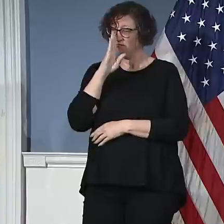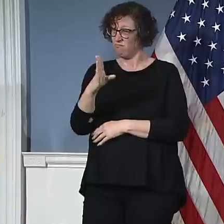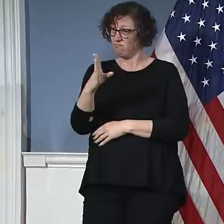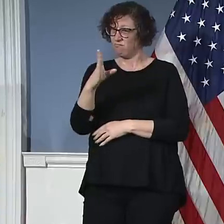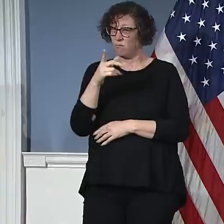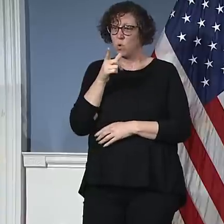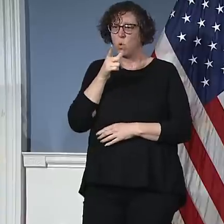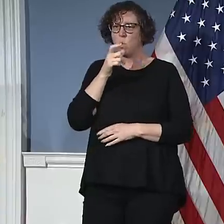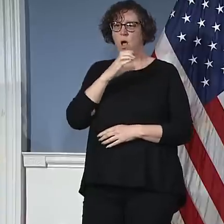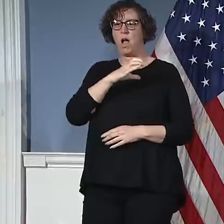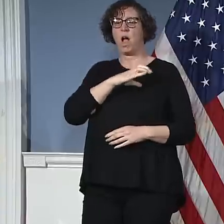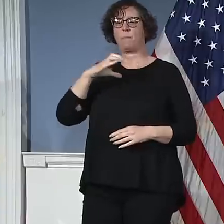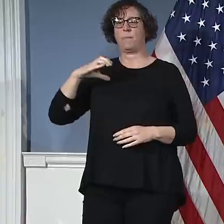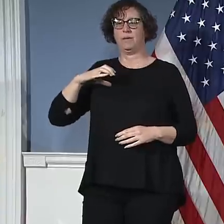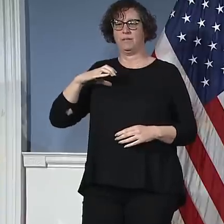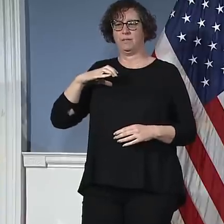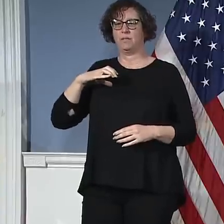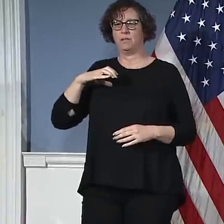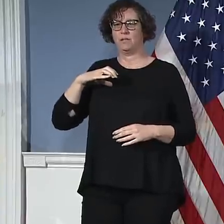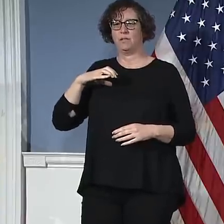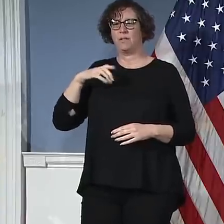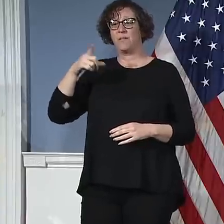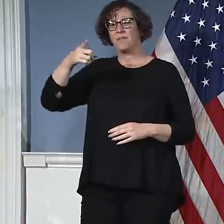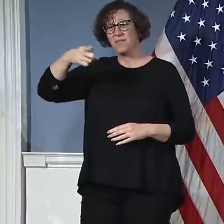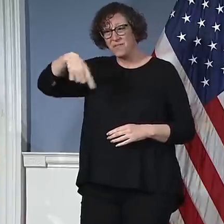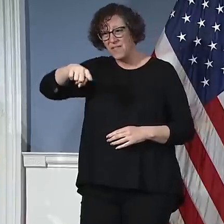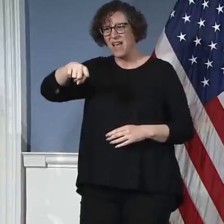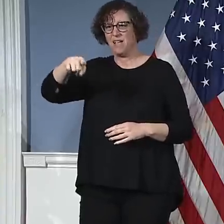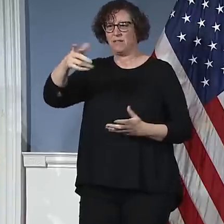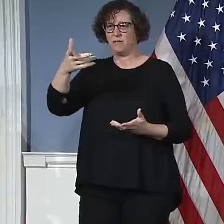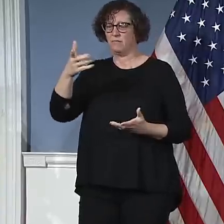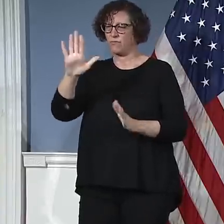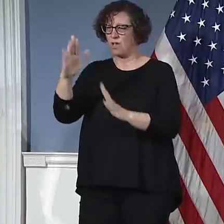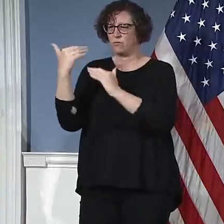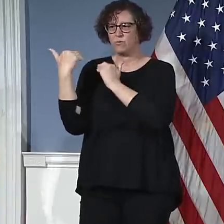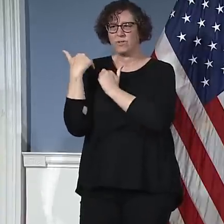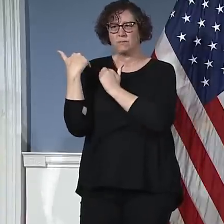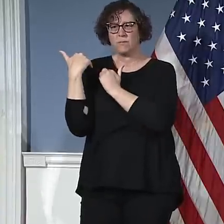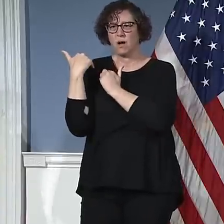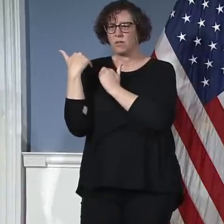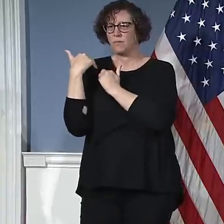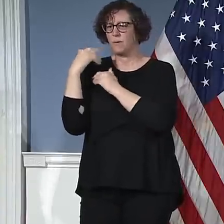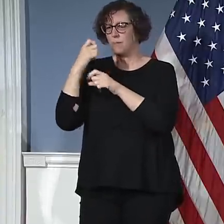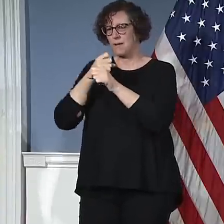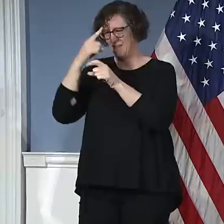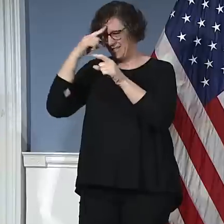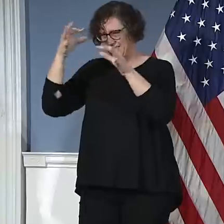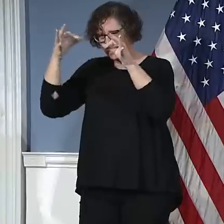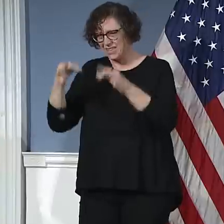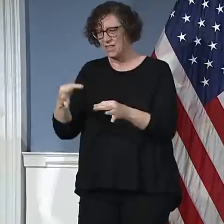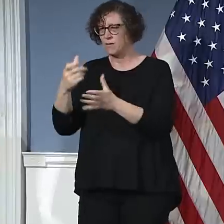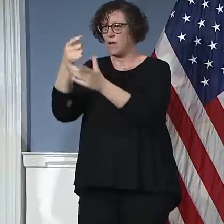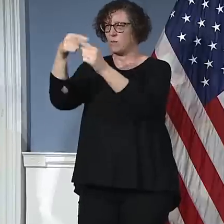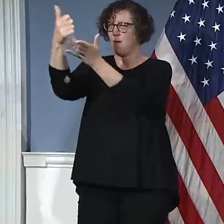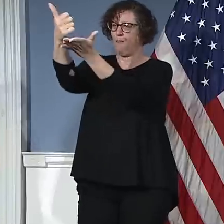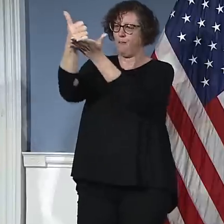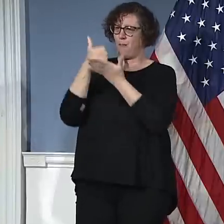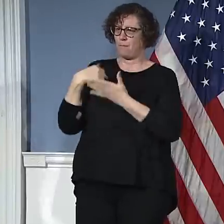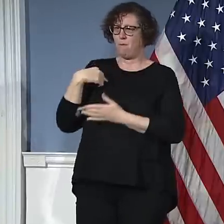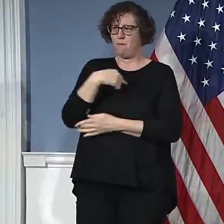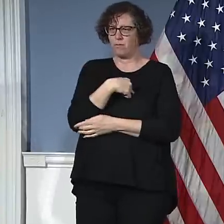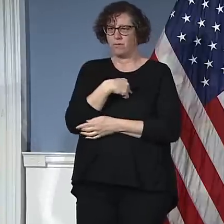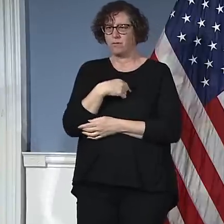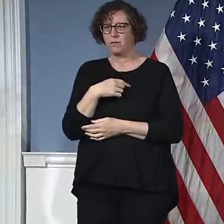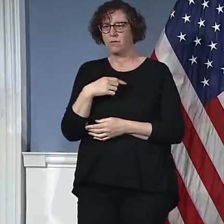gotten an update in just the last few hours to be honest. what I was basing on is what I knew this morning where we still did not have